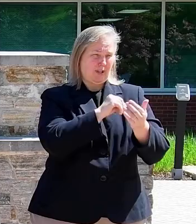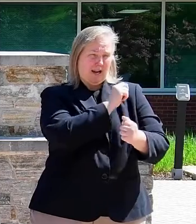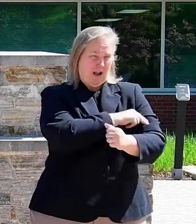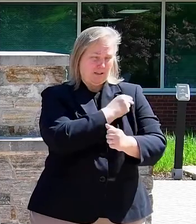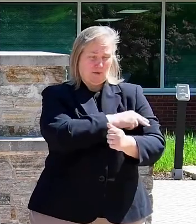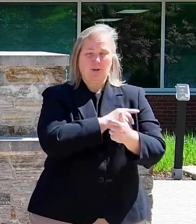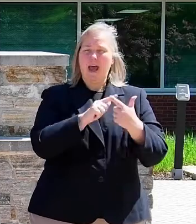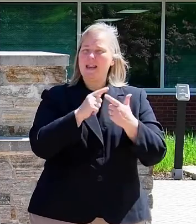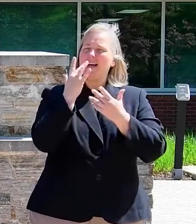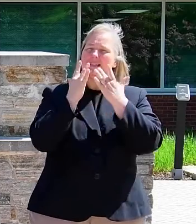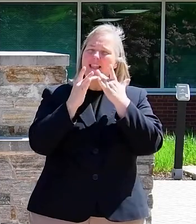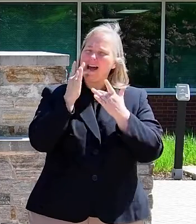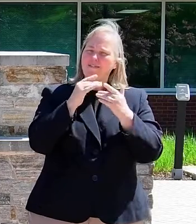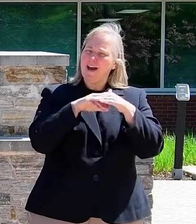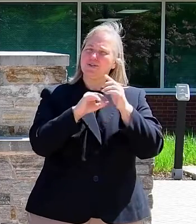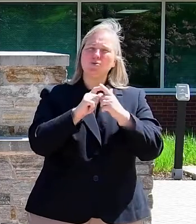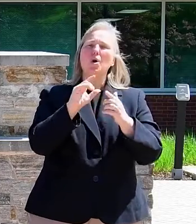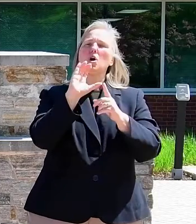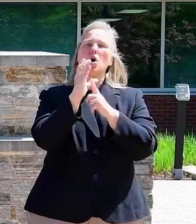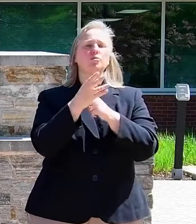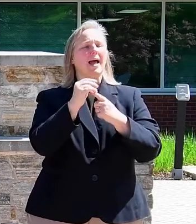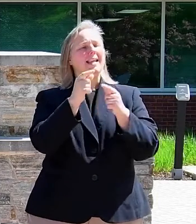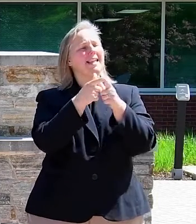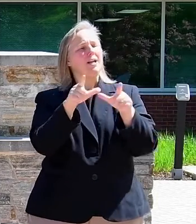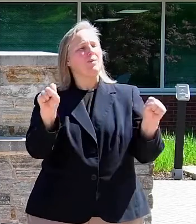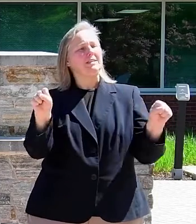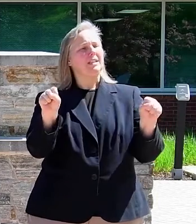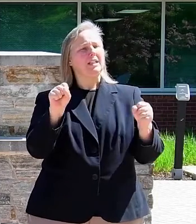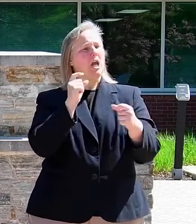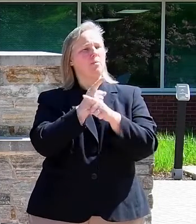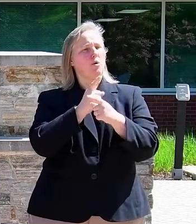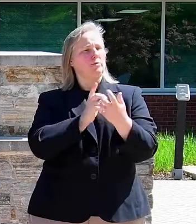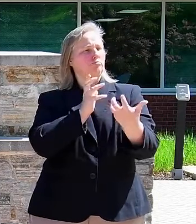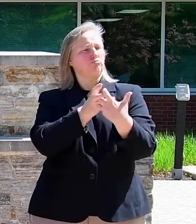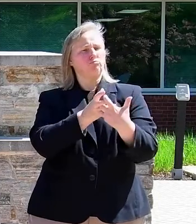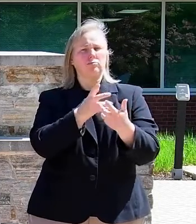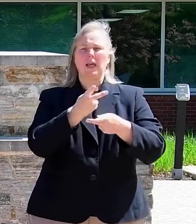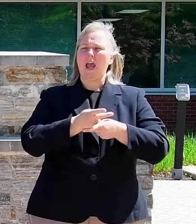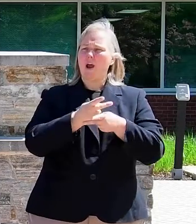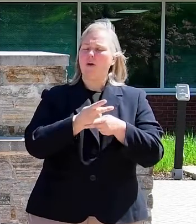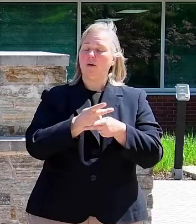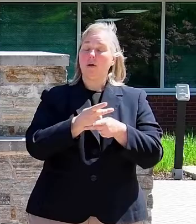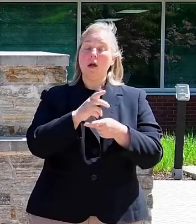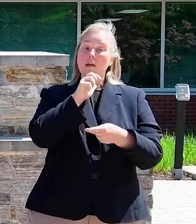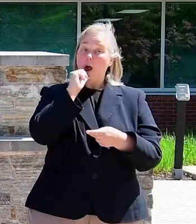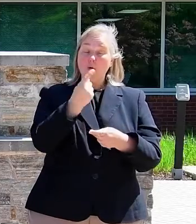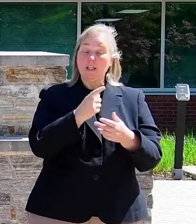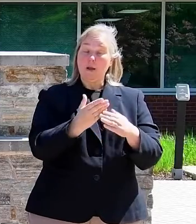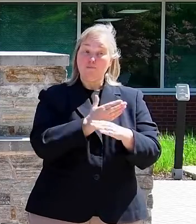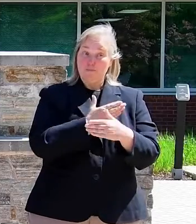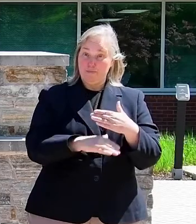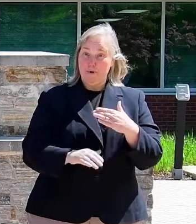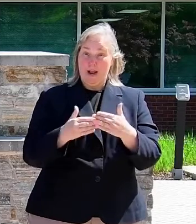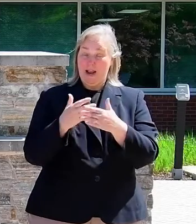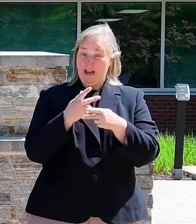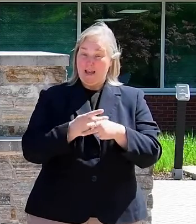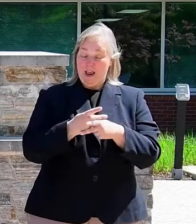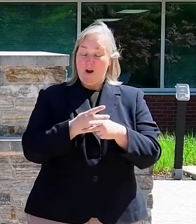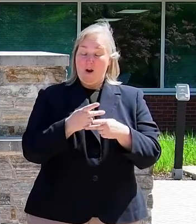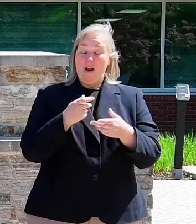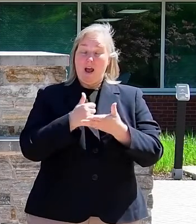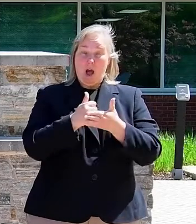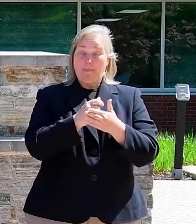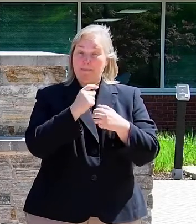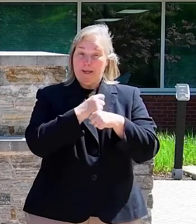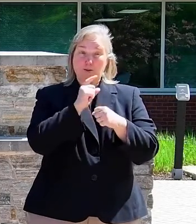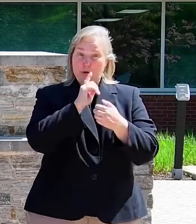to culturally and linguistically appropriate care. Not only does prenatal care help ensure a baby is born healthy,